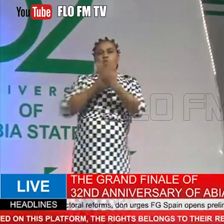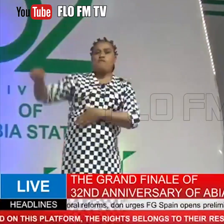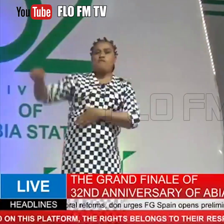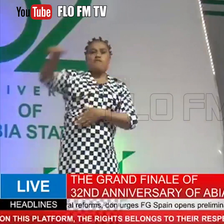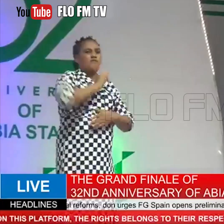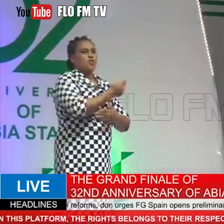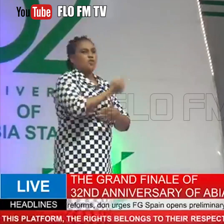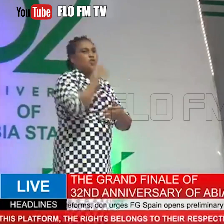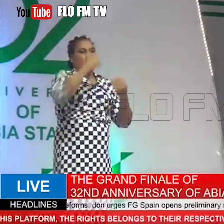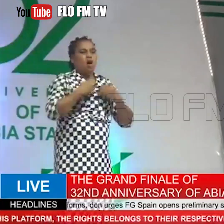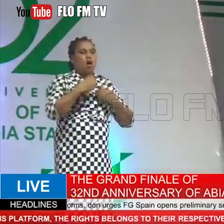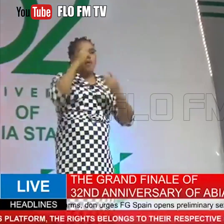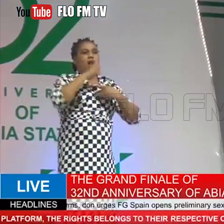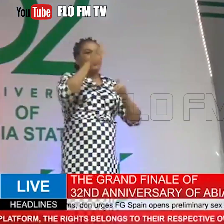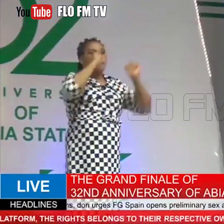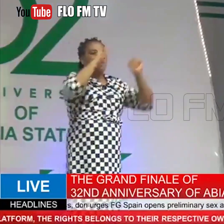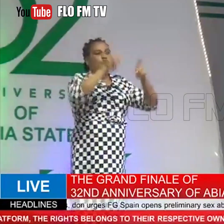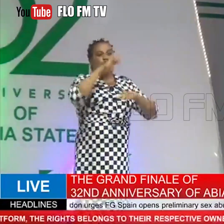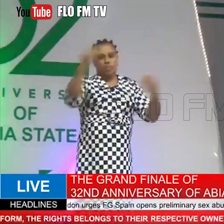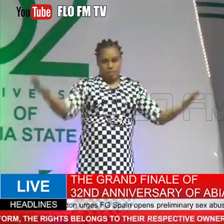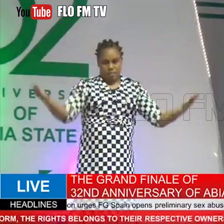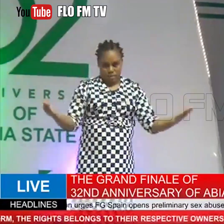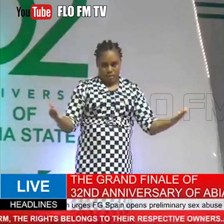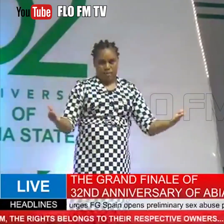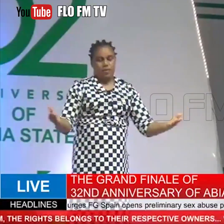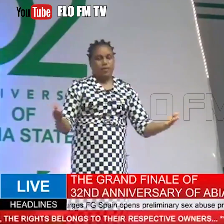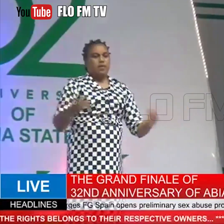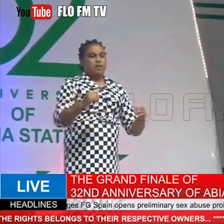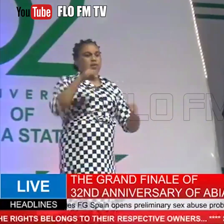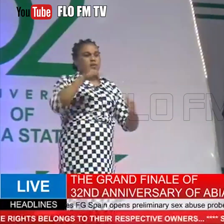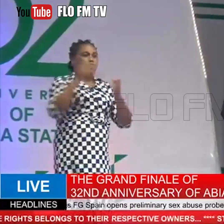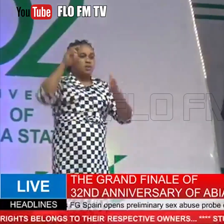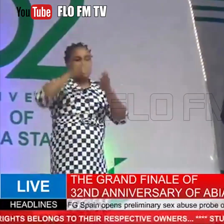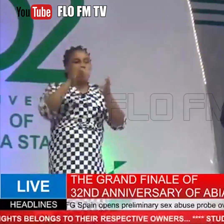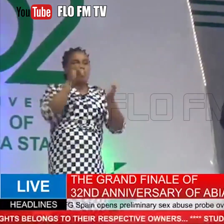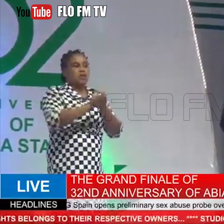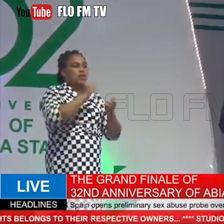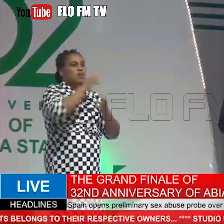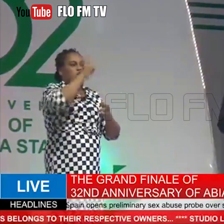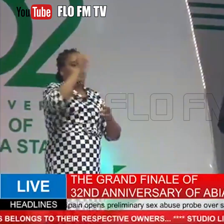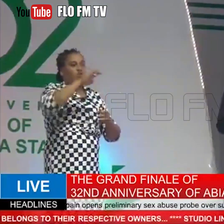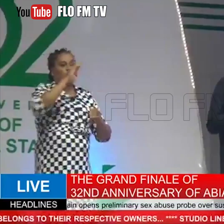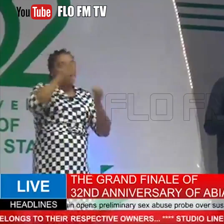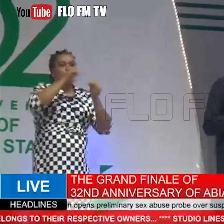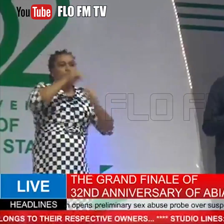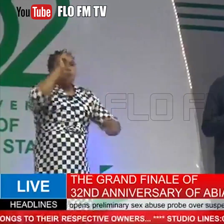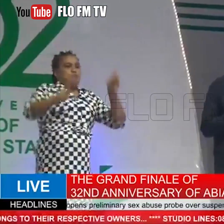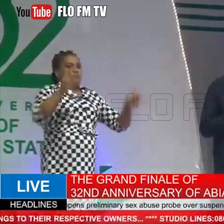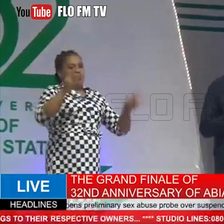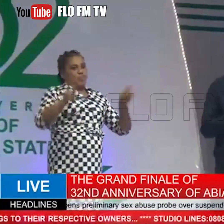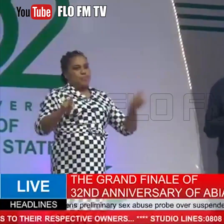who have had the opportunity to be here. Because I reckon that there certainly must have been more people